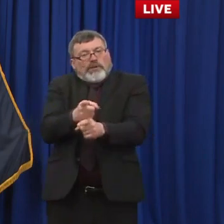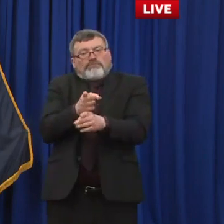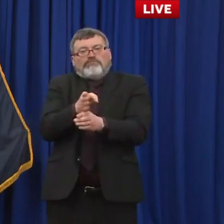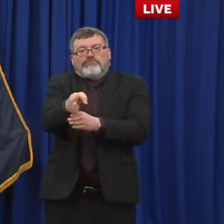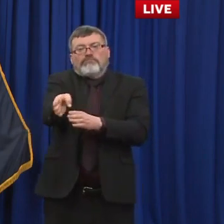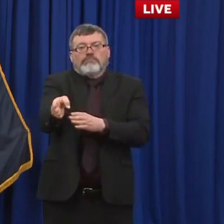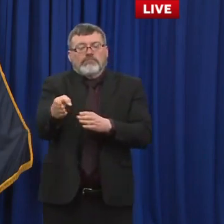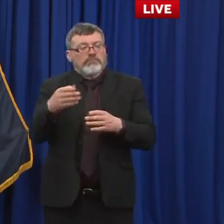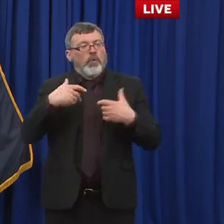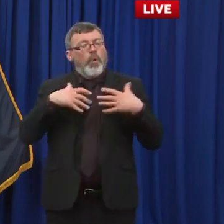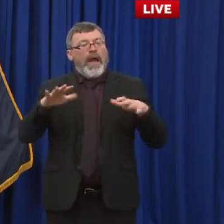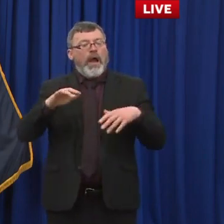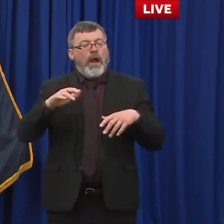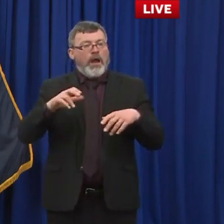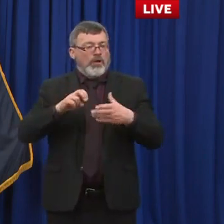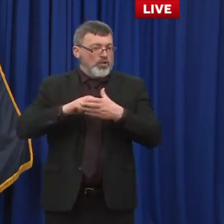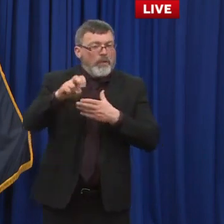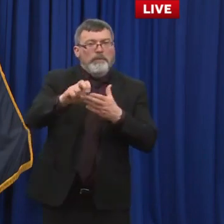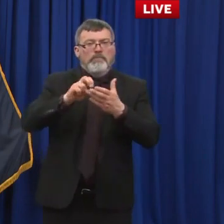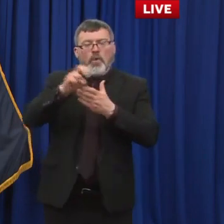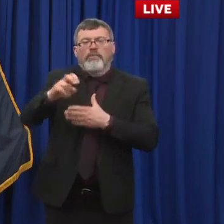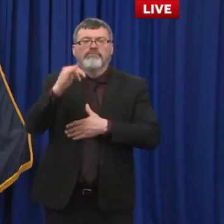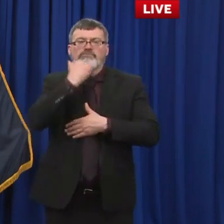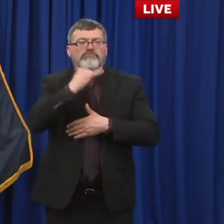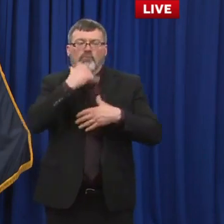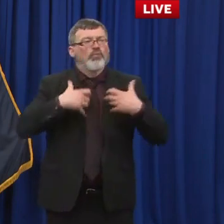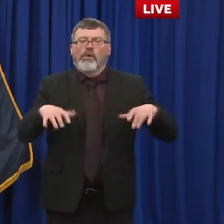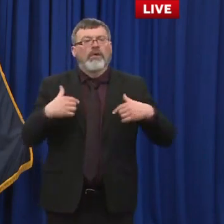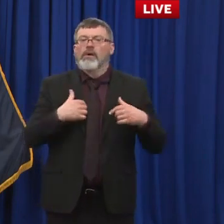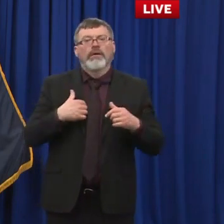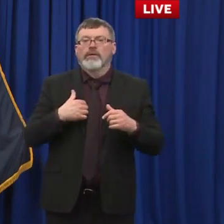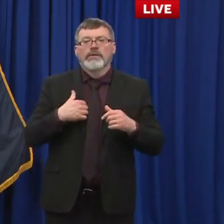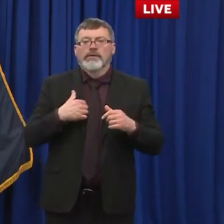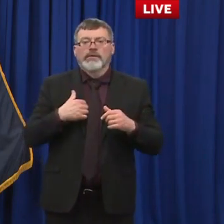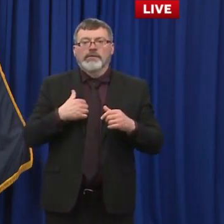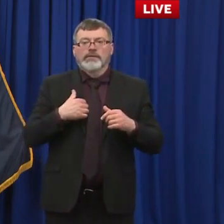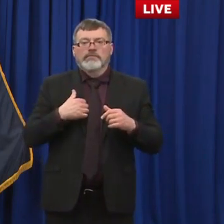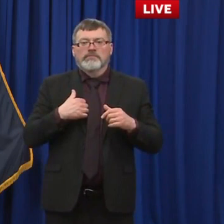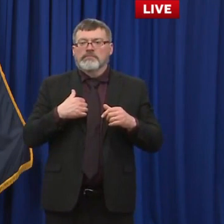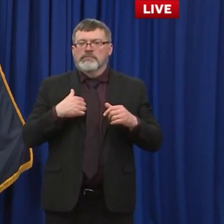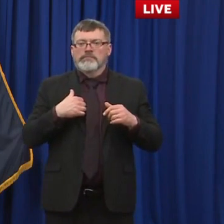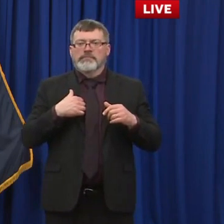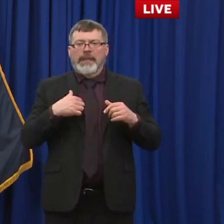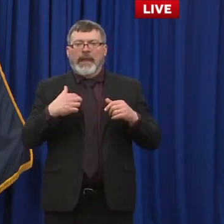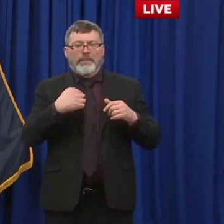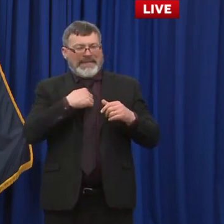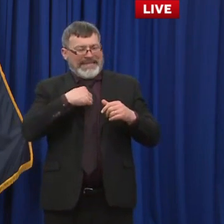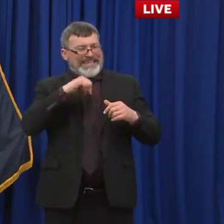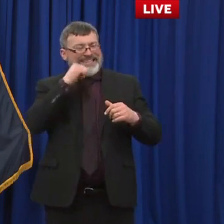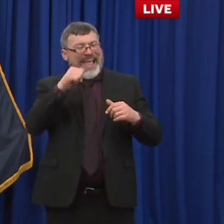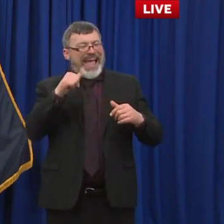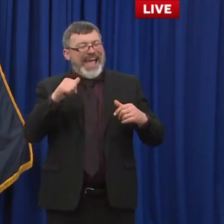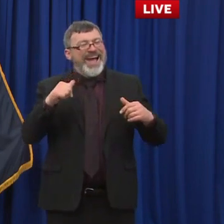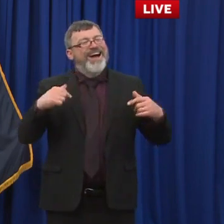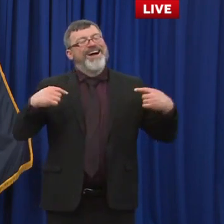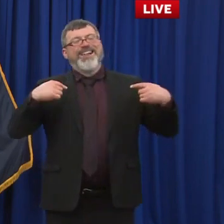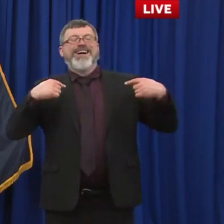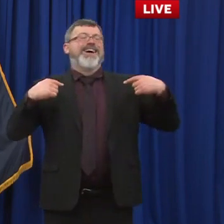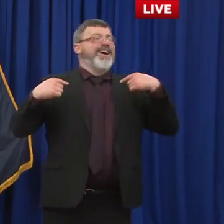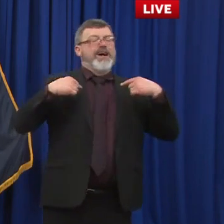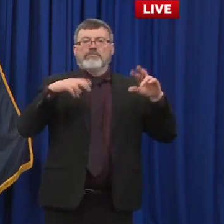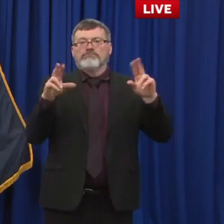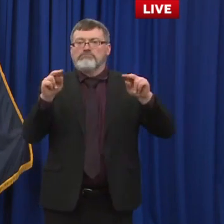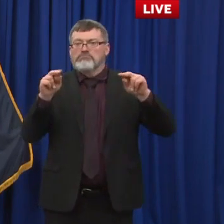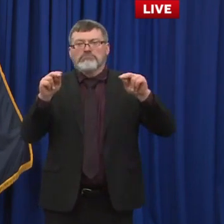know how if anything i think we've i think i've i'm not trying to pat myself on the back but i think as a team uh in new hampshire right from the